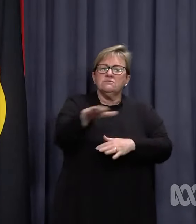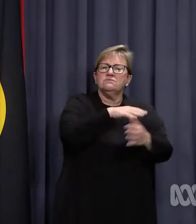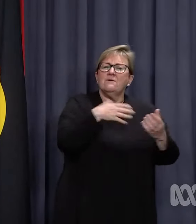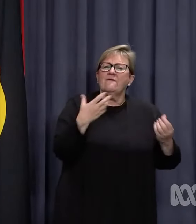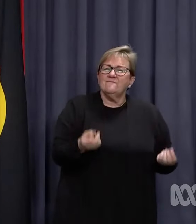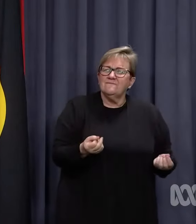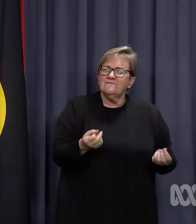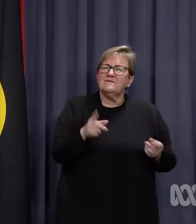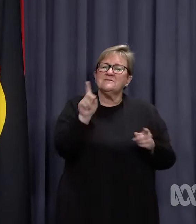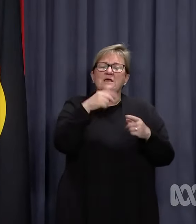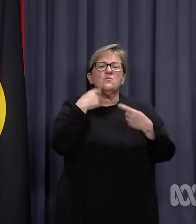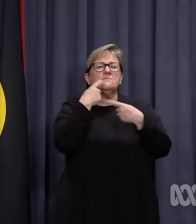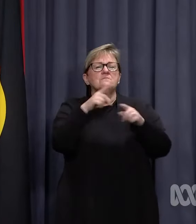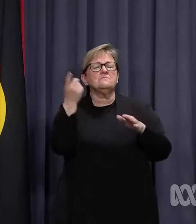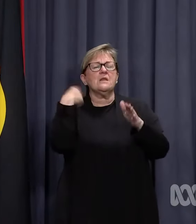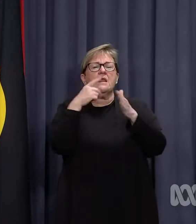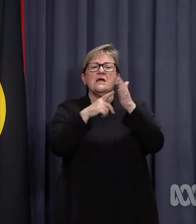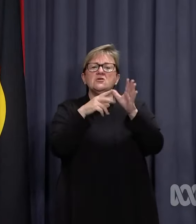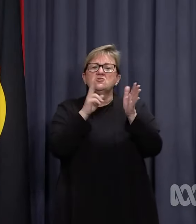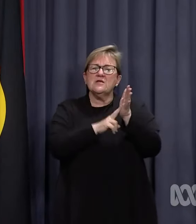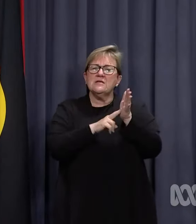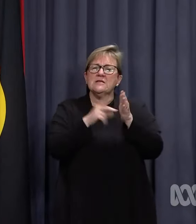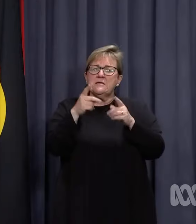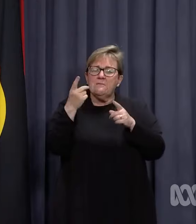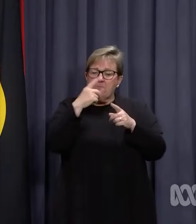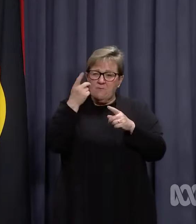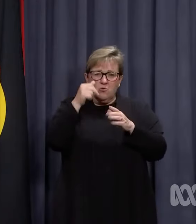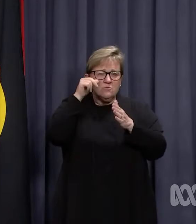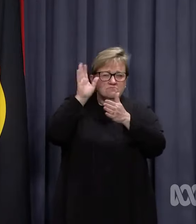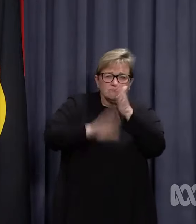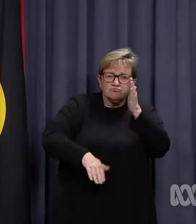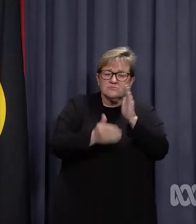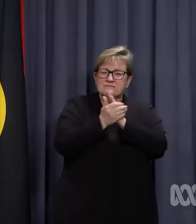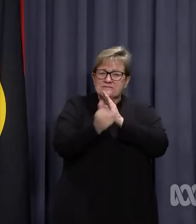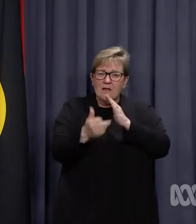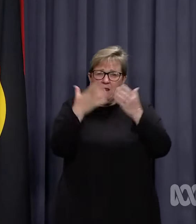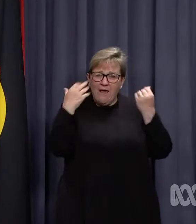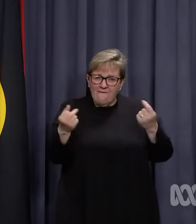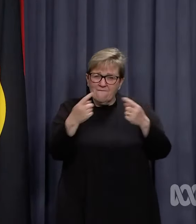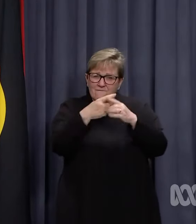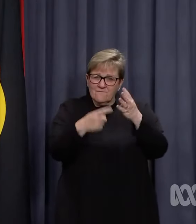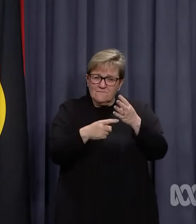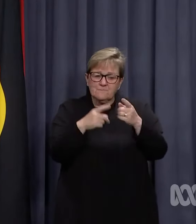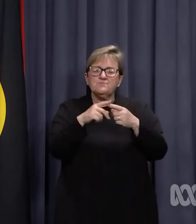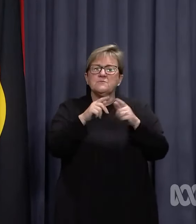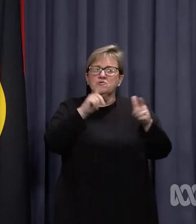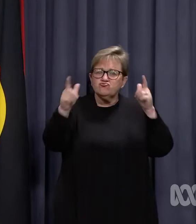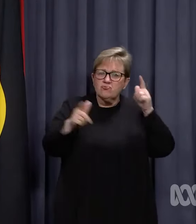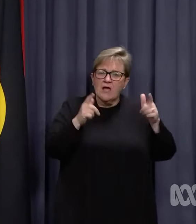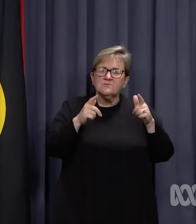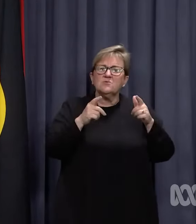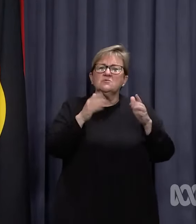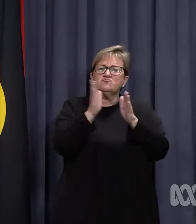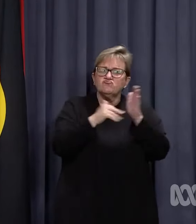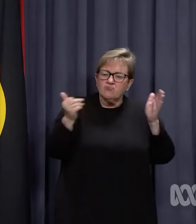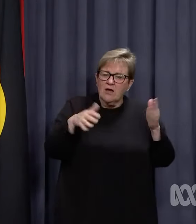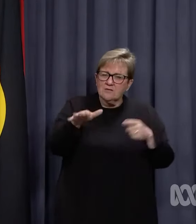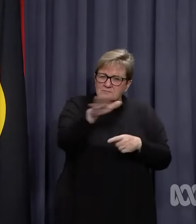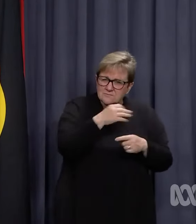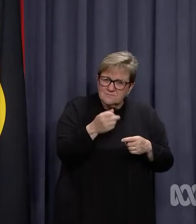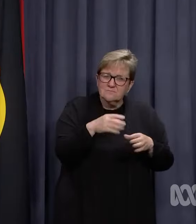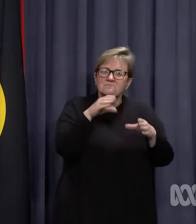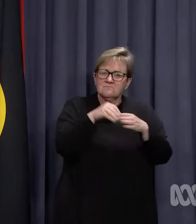Or, as was announced in January, has specialist skills in one of the following industries. Transport, freight and logistics,